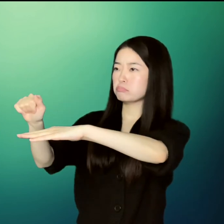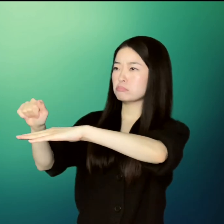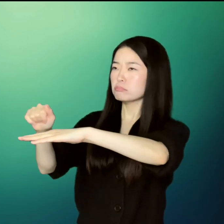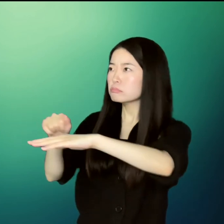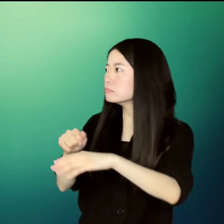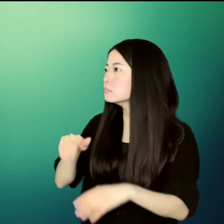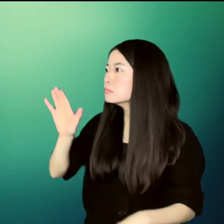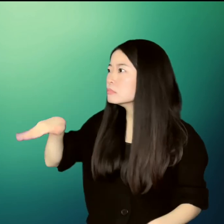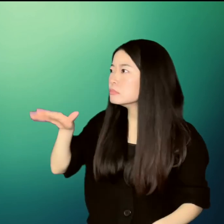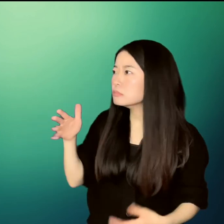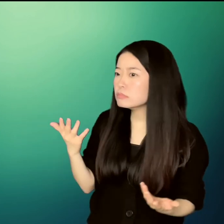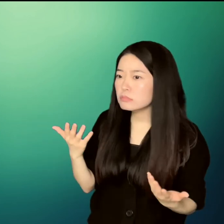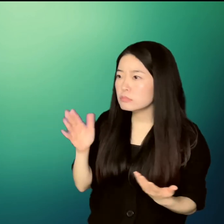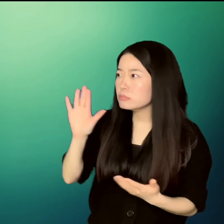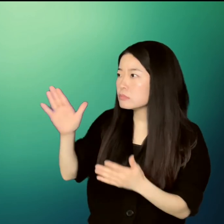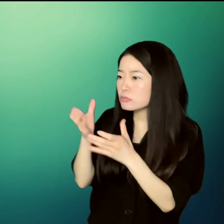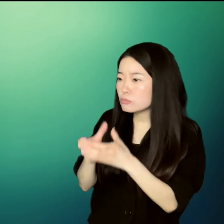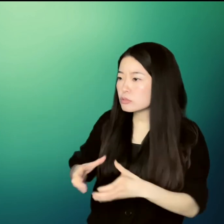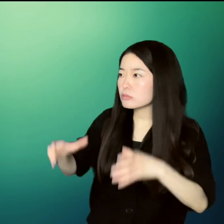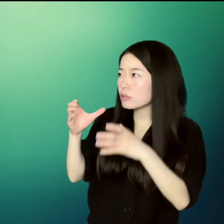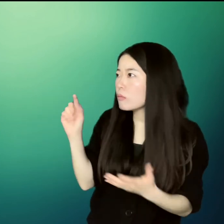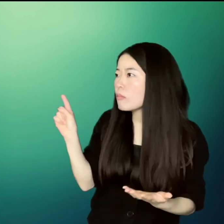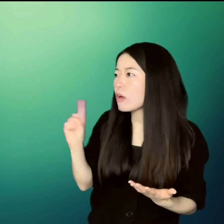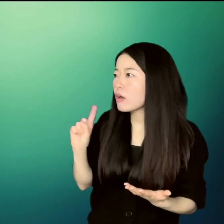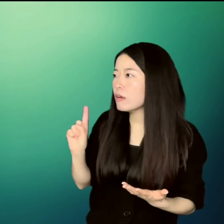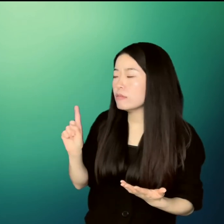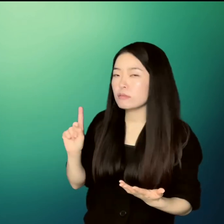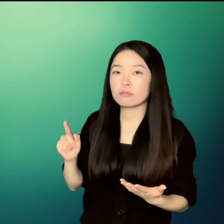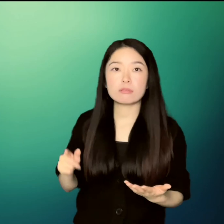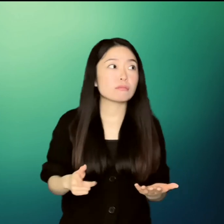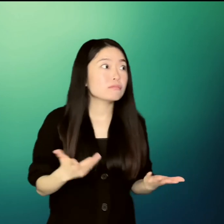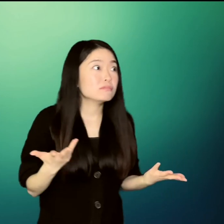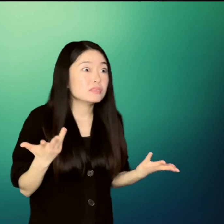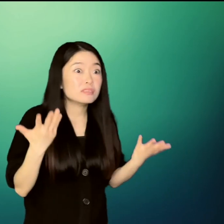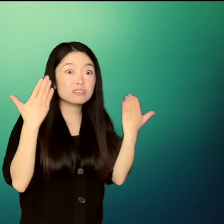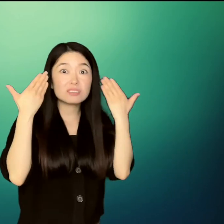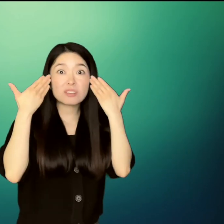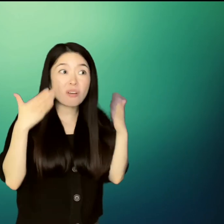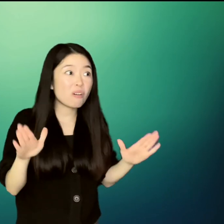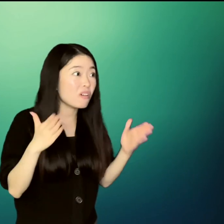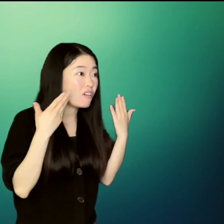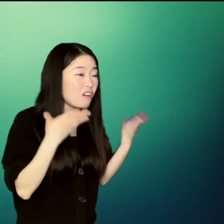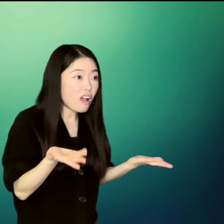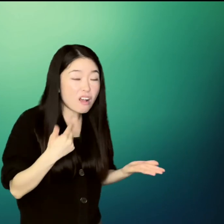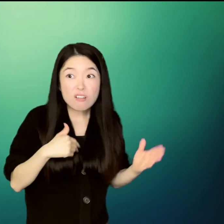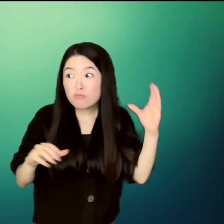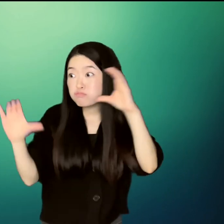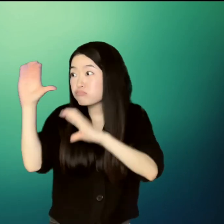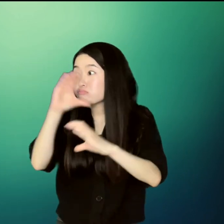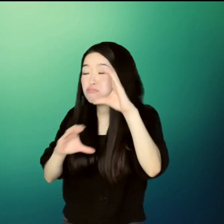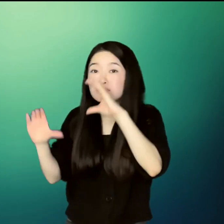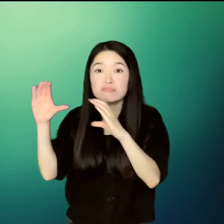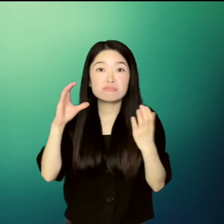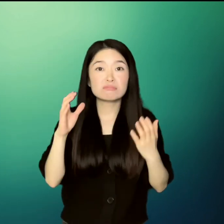Where is your name, Jars? Ralph asked. As soon as he saw it was gone. I don't know, Un He said.